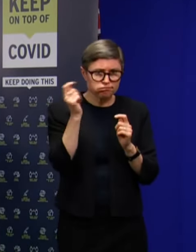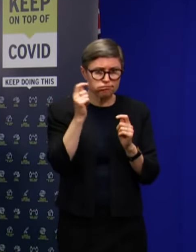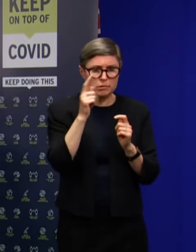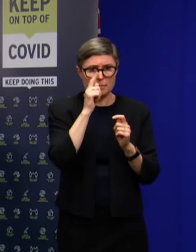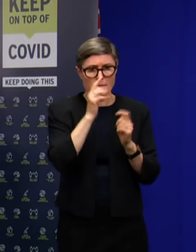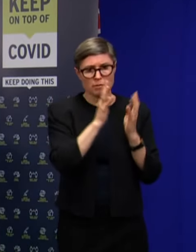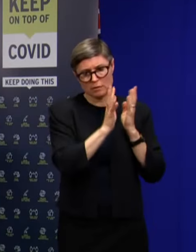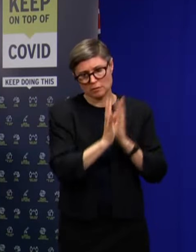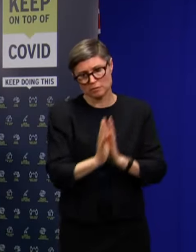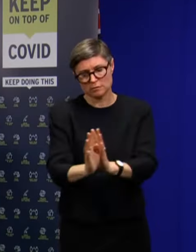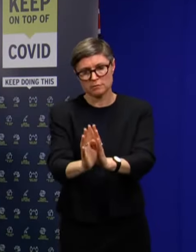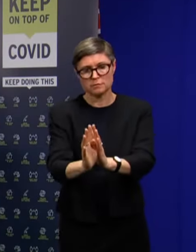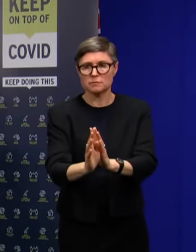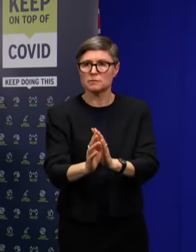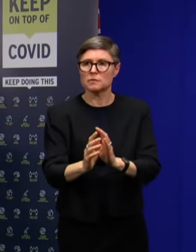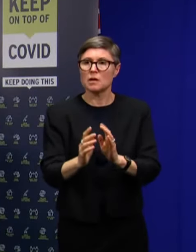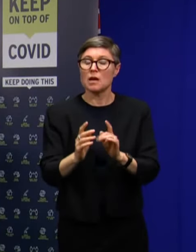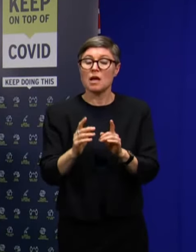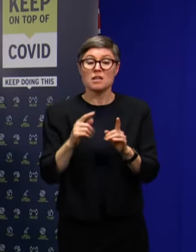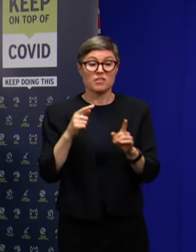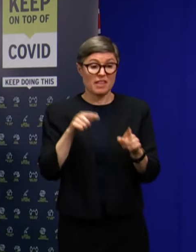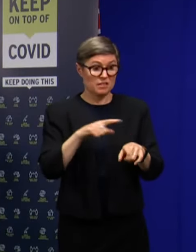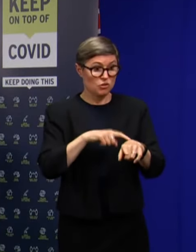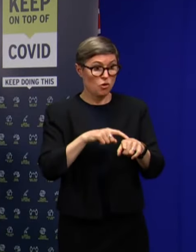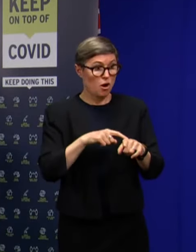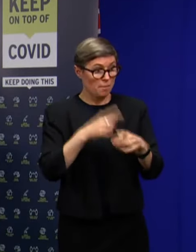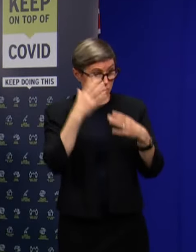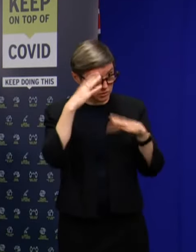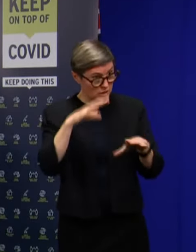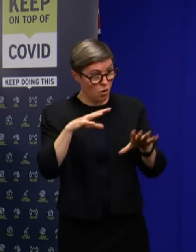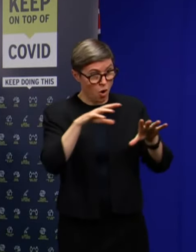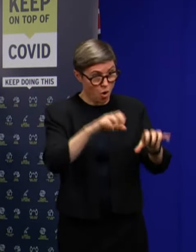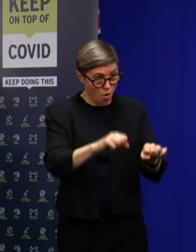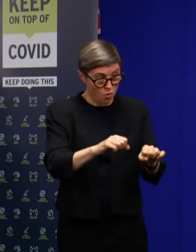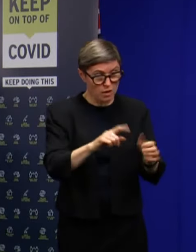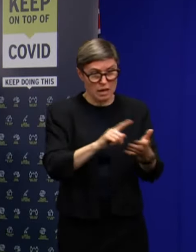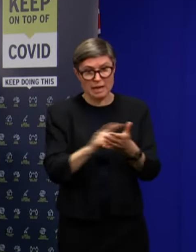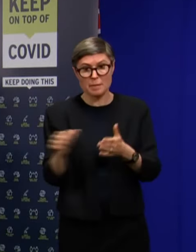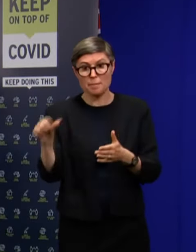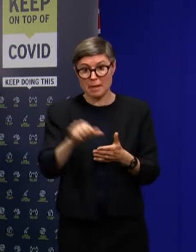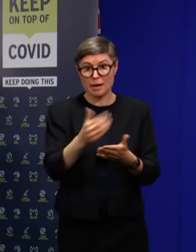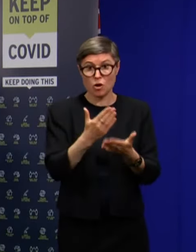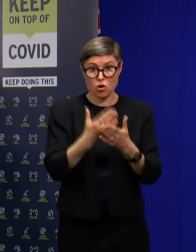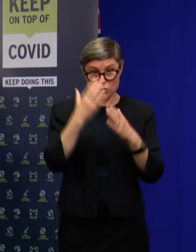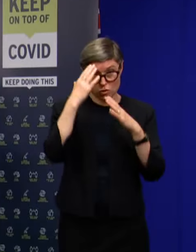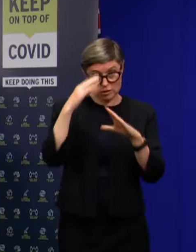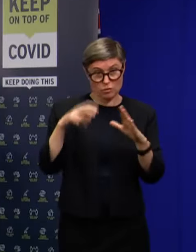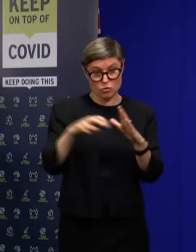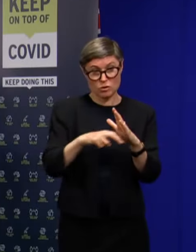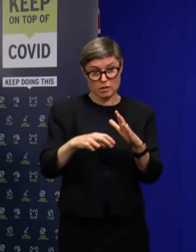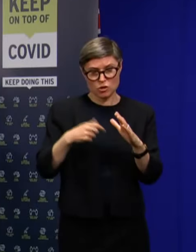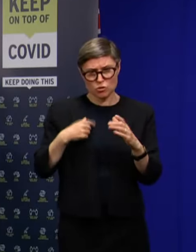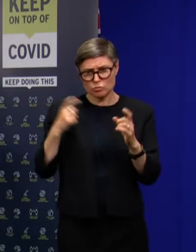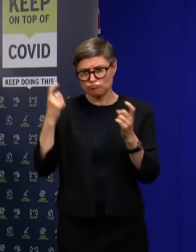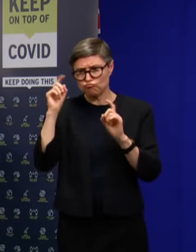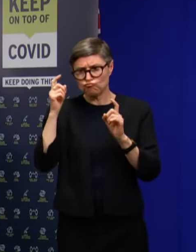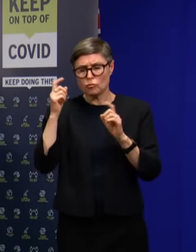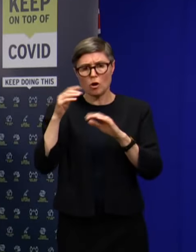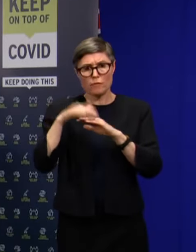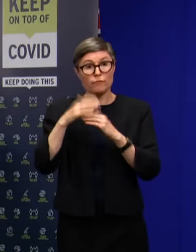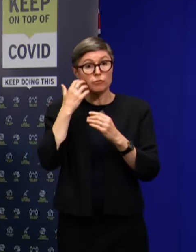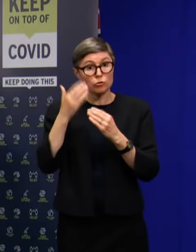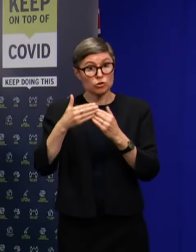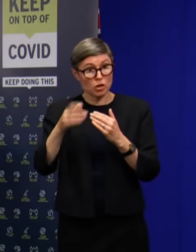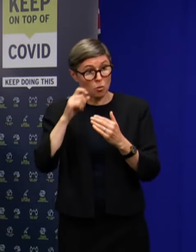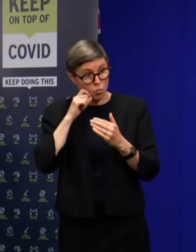away as a hotel quarantine facility and walked back on. Are you considering whether it should actually be hotel quarantine going forward? Well,